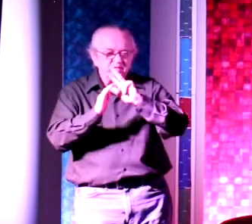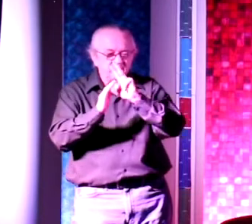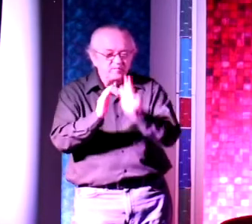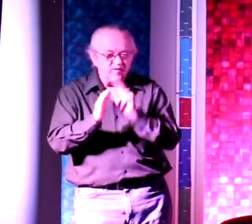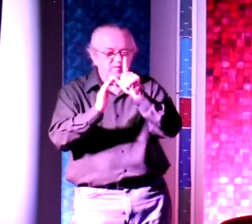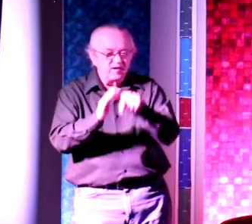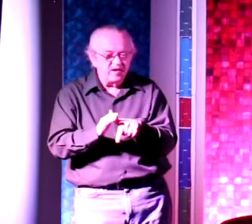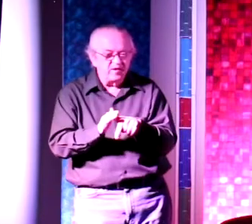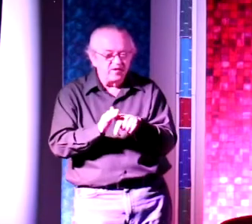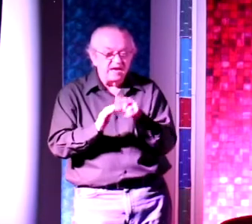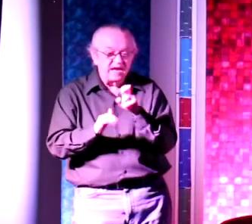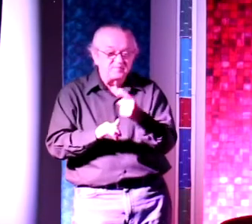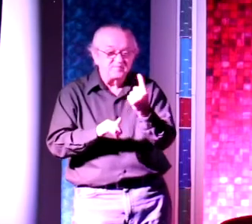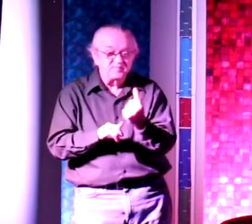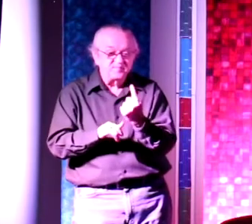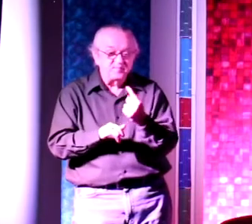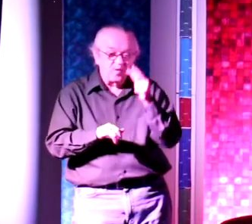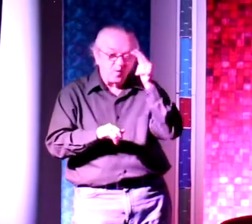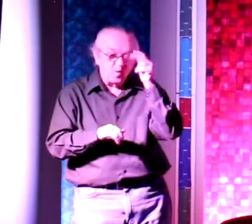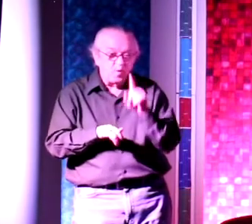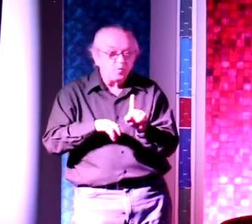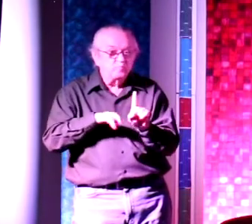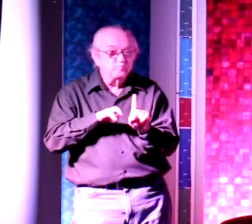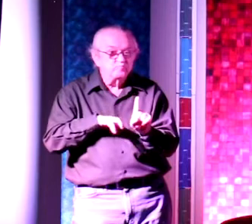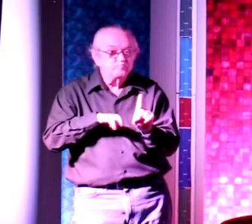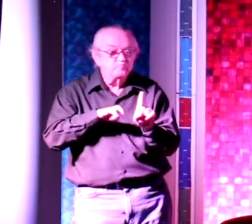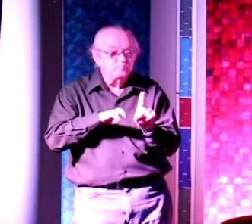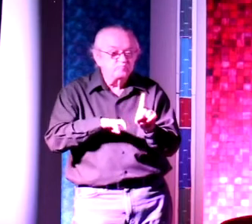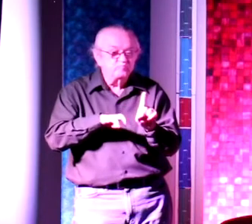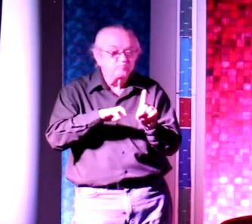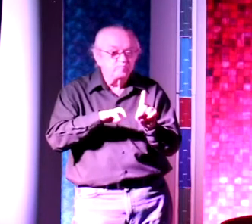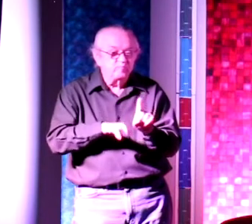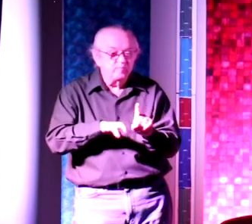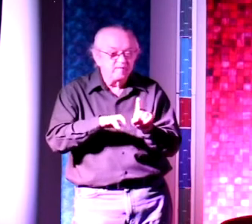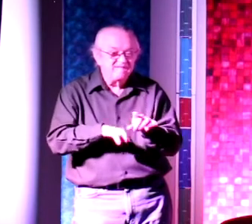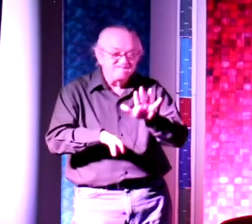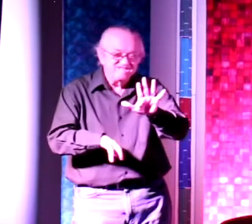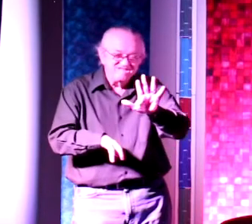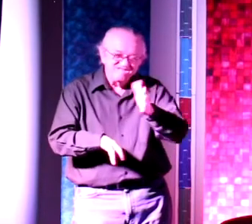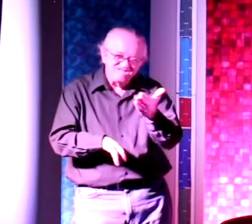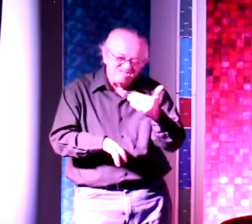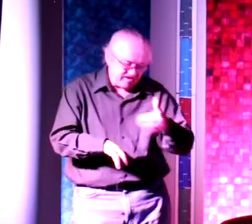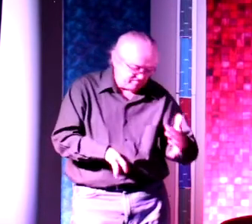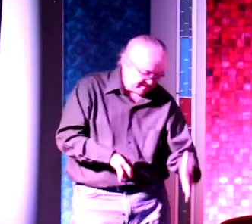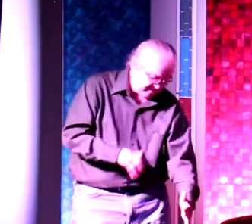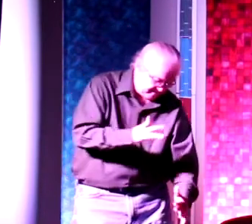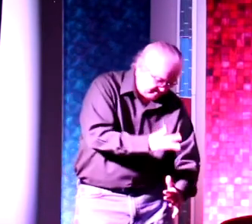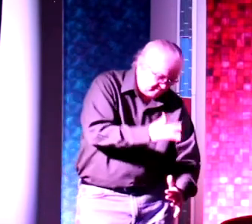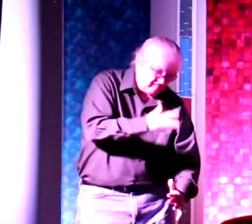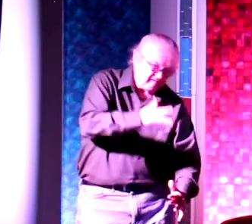walked out behind him. This big horse, 15 hands tall, a dark brown